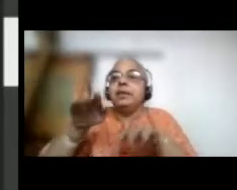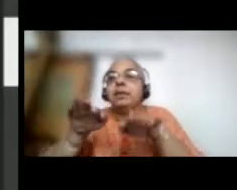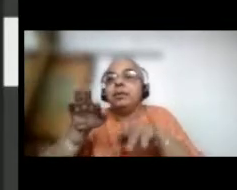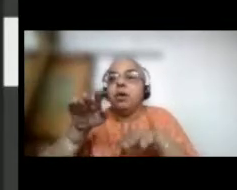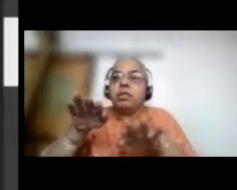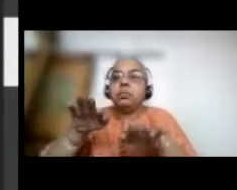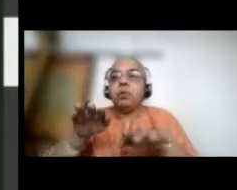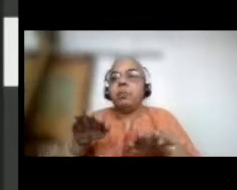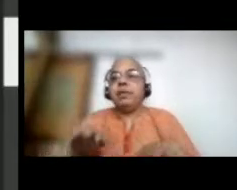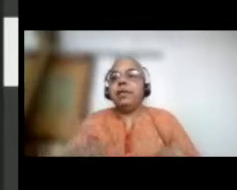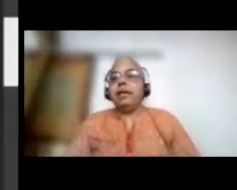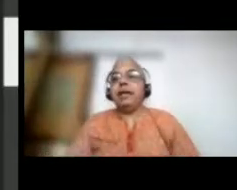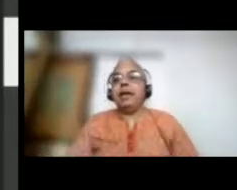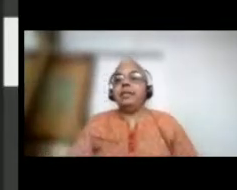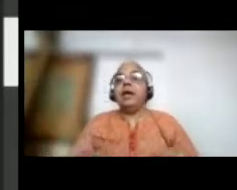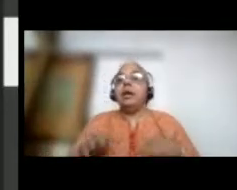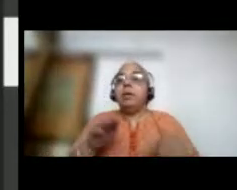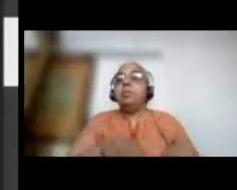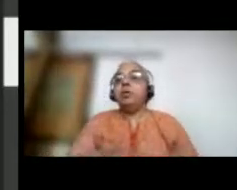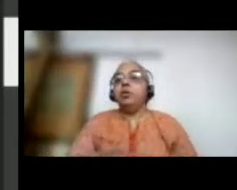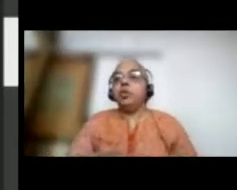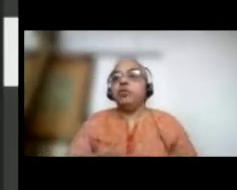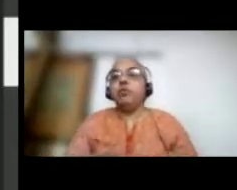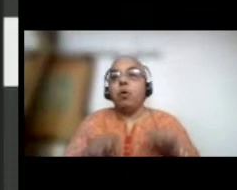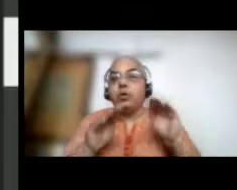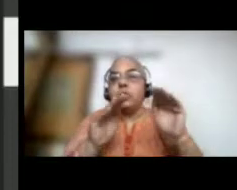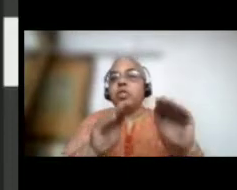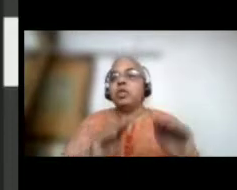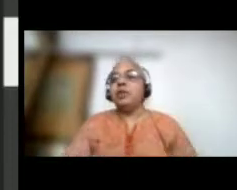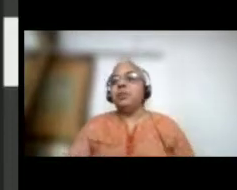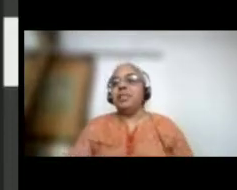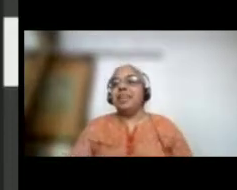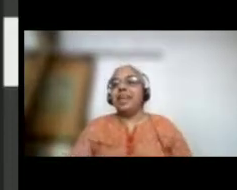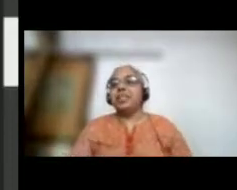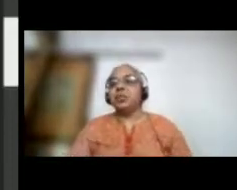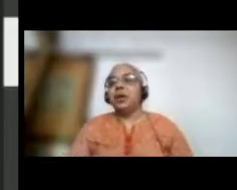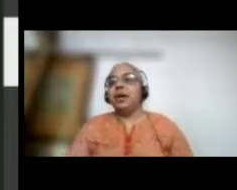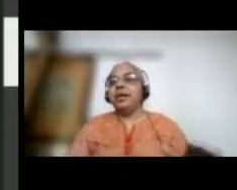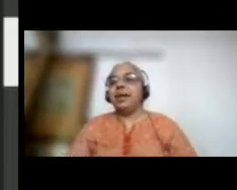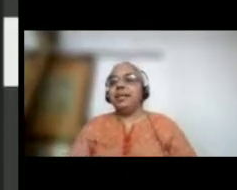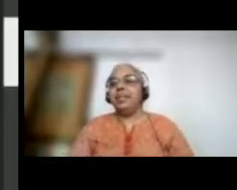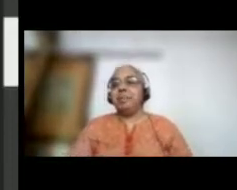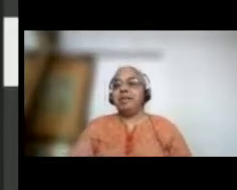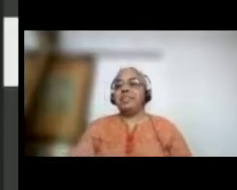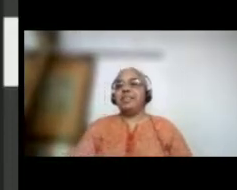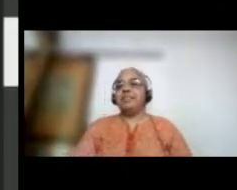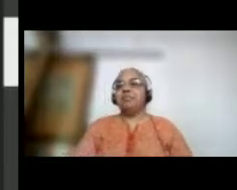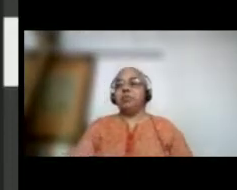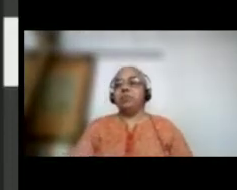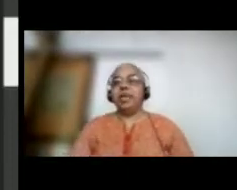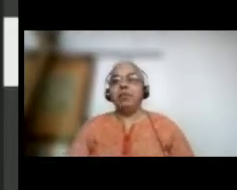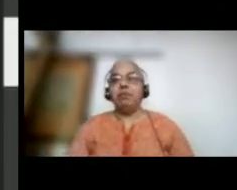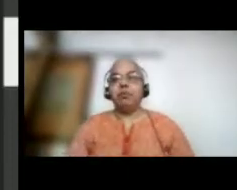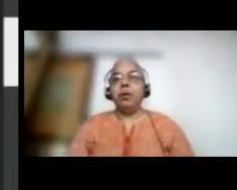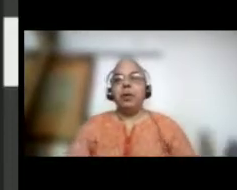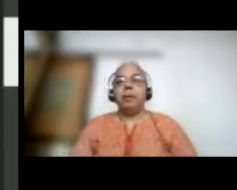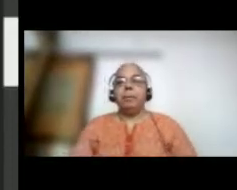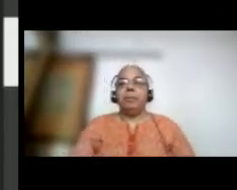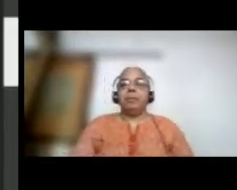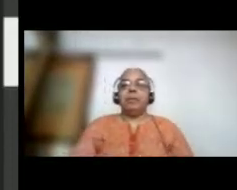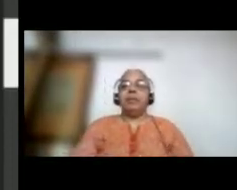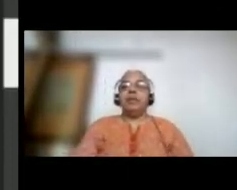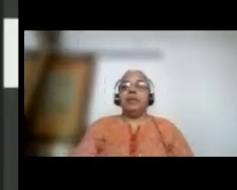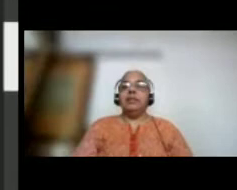not properly aligned, people used to fall. So, children were there to guide them and tell them to be careful.